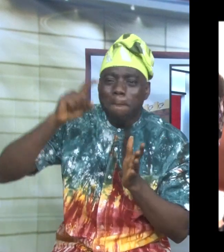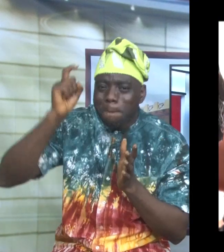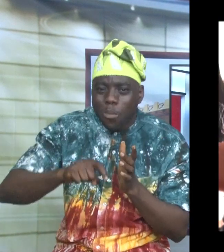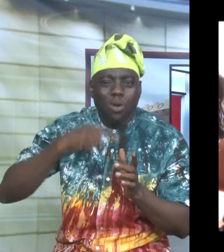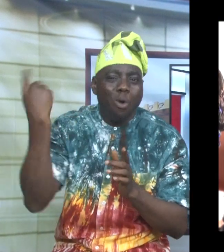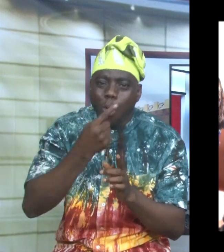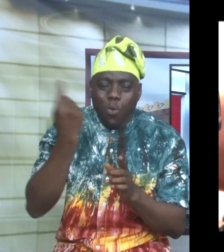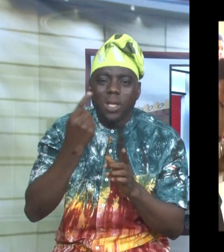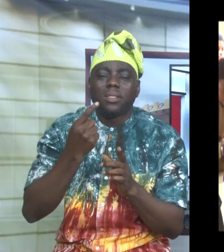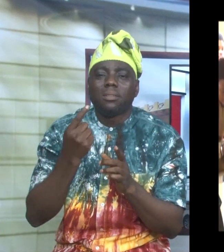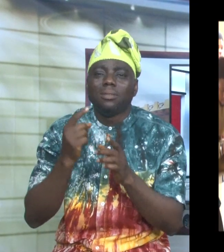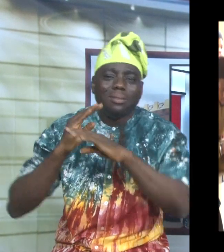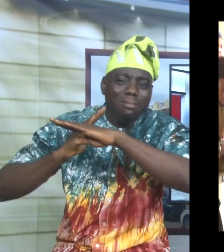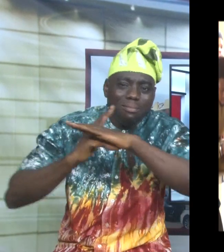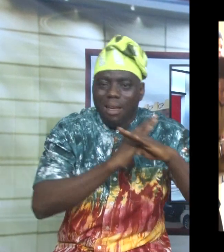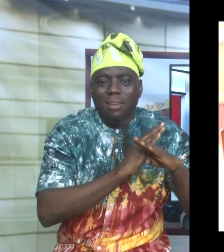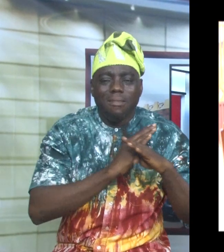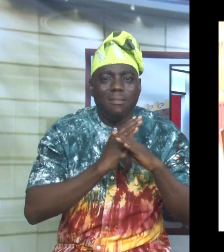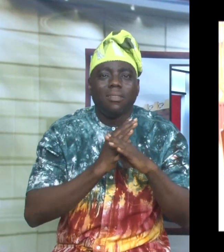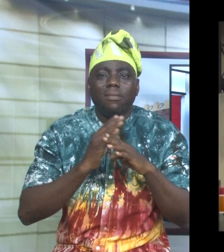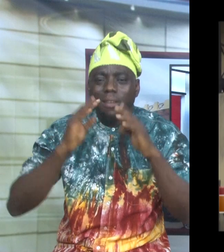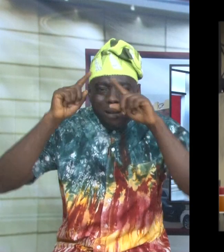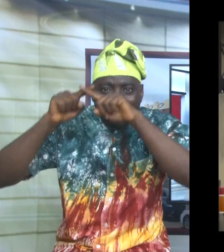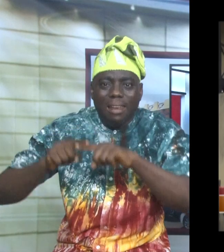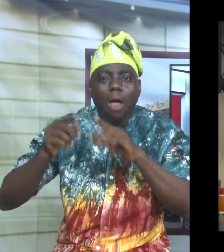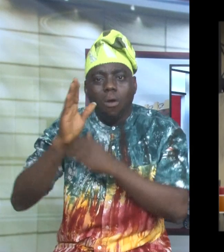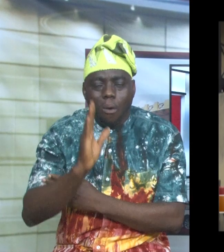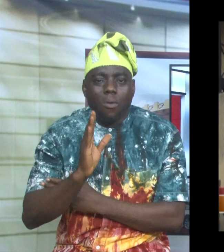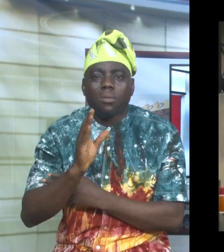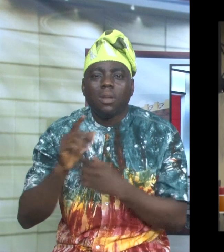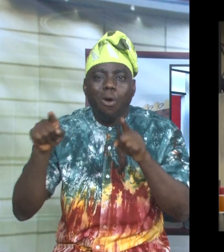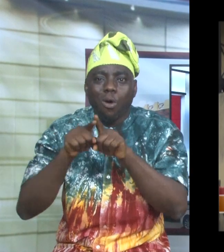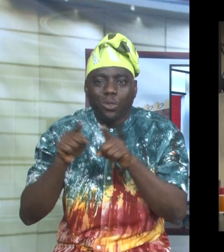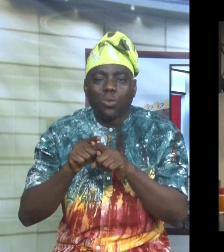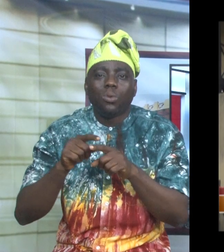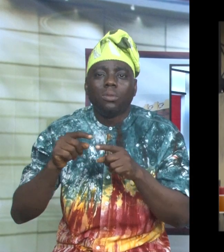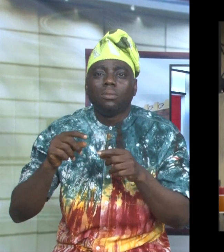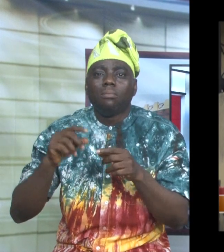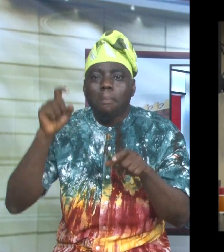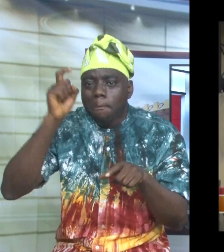yield to divine guidance. A fresh start often attracts a fresh impact to enhance